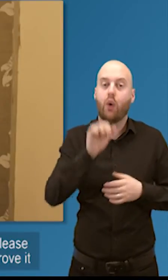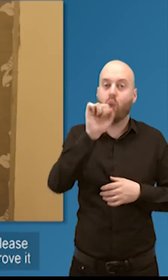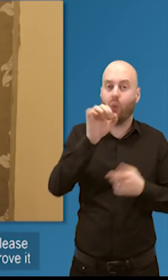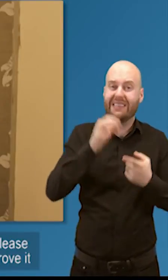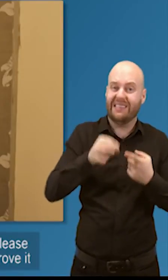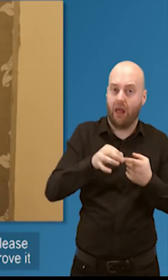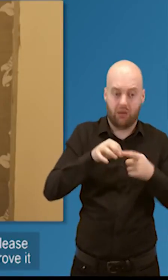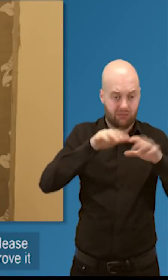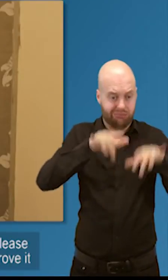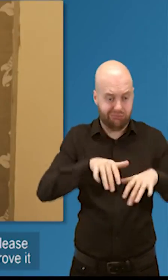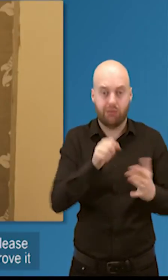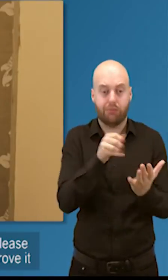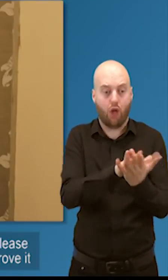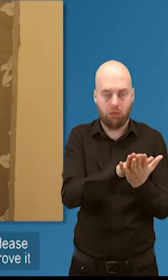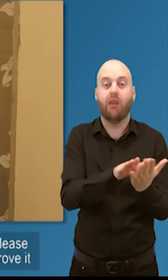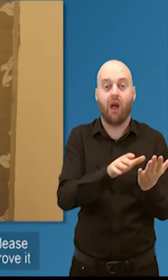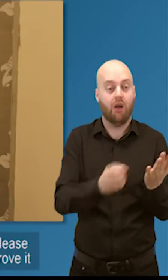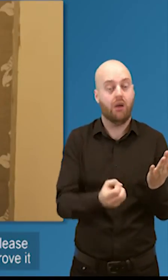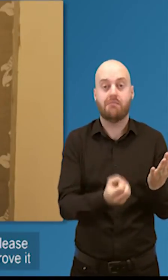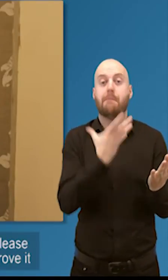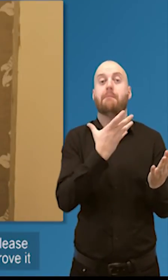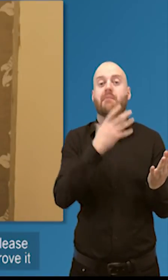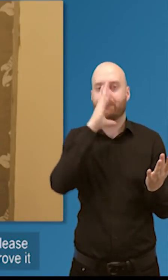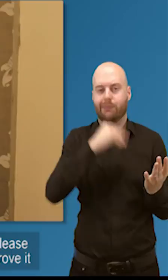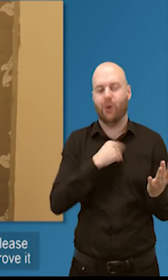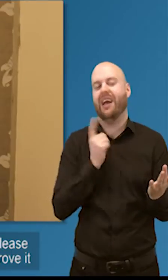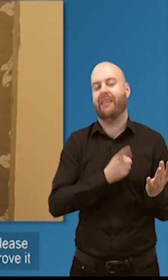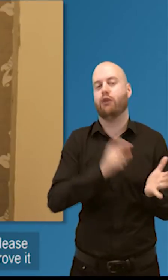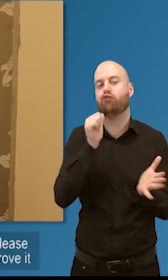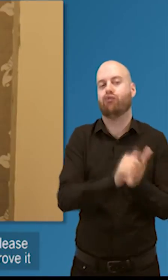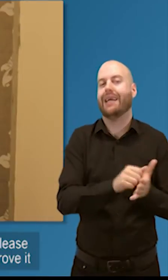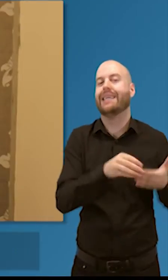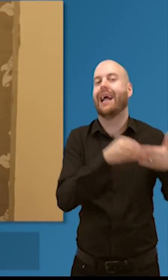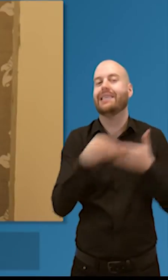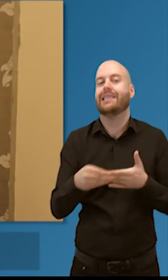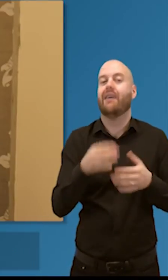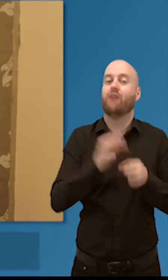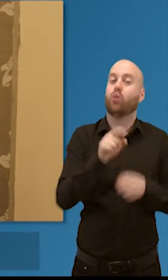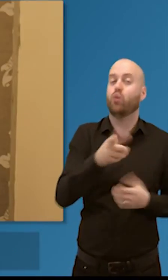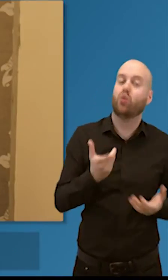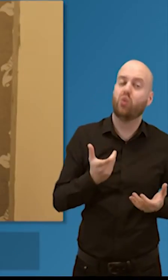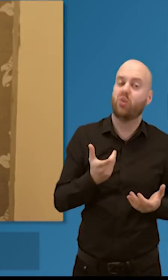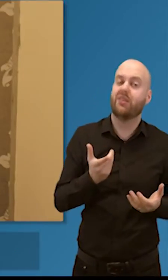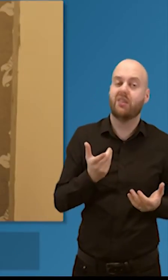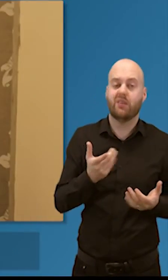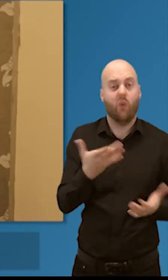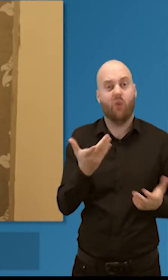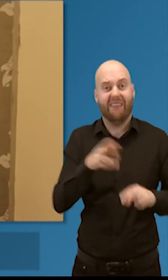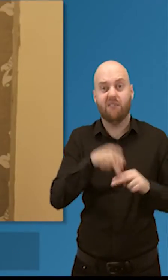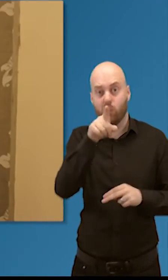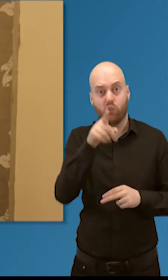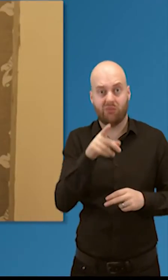try it out and you've got anything to say on it please please get back to us anything you can do to help us improve it would be really really appreciated